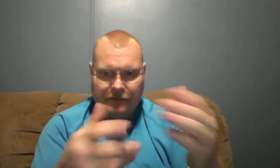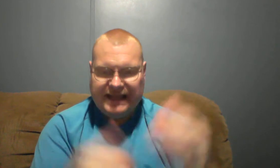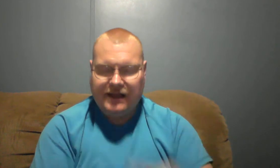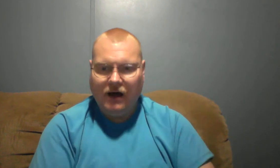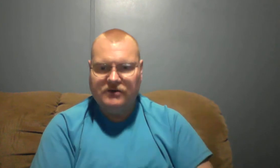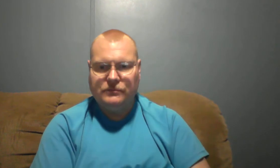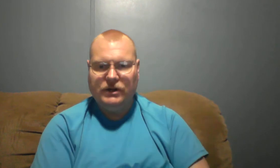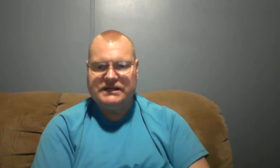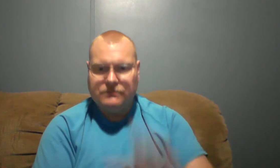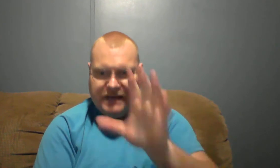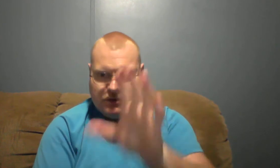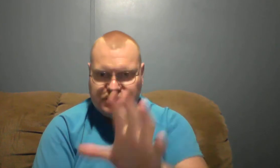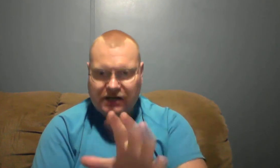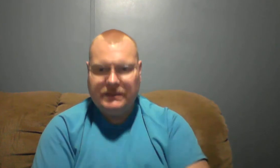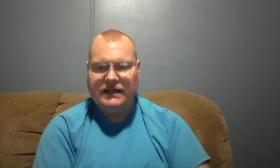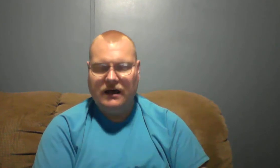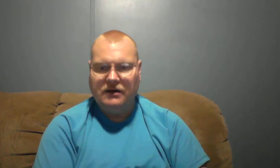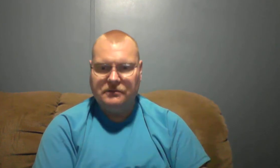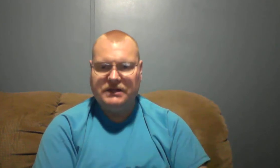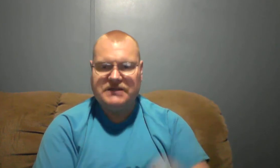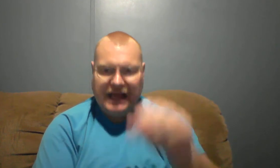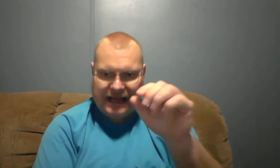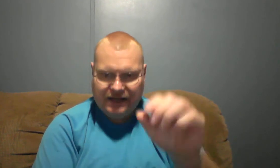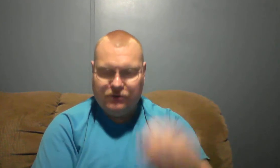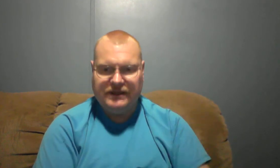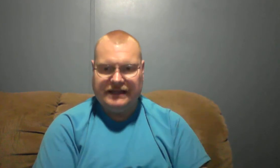being called to preach. Men are still being called to preach and do things.